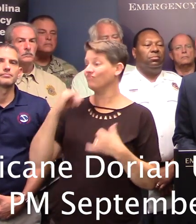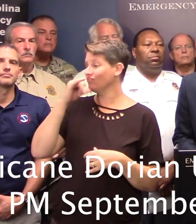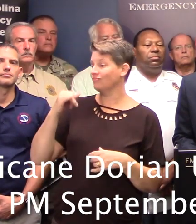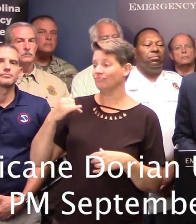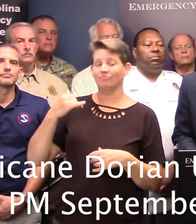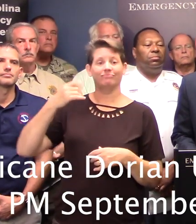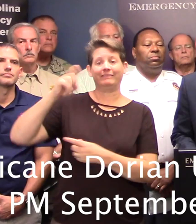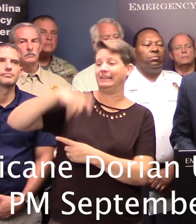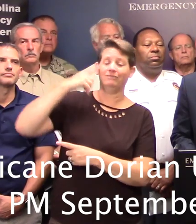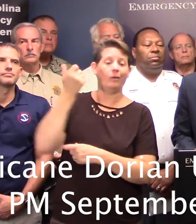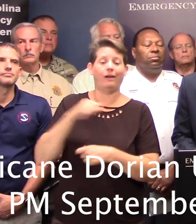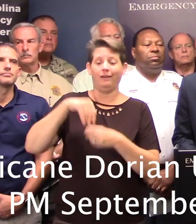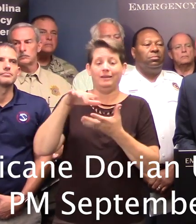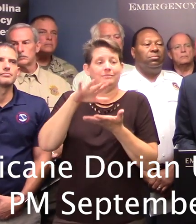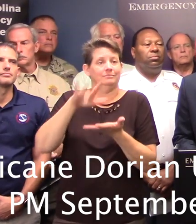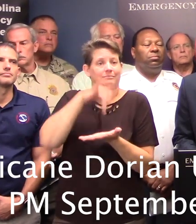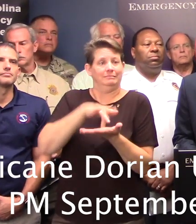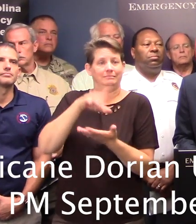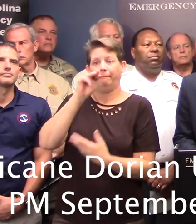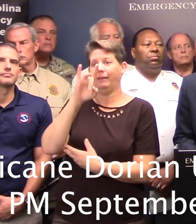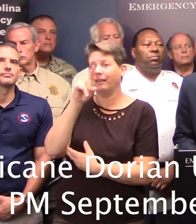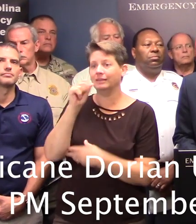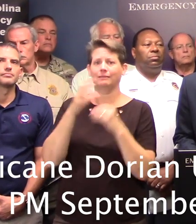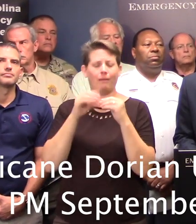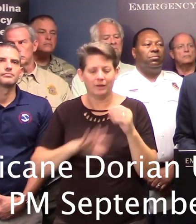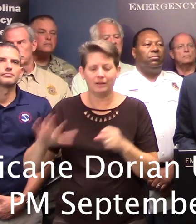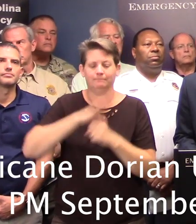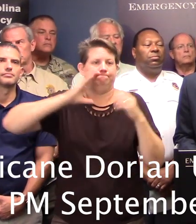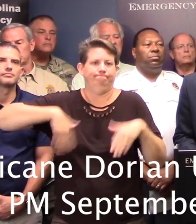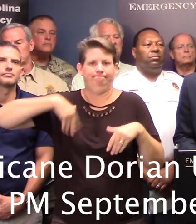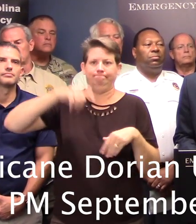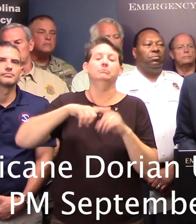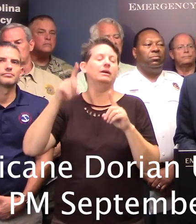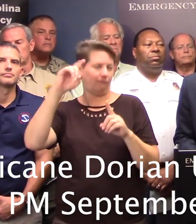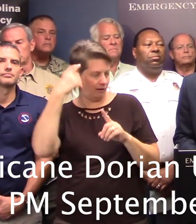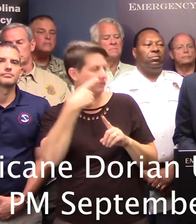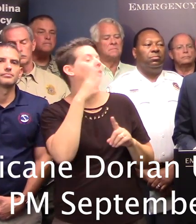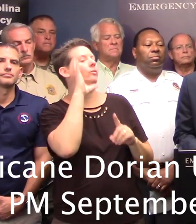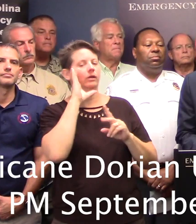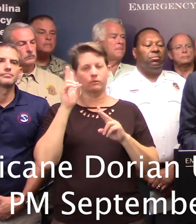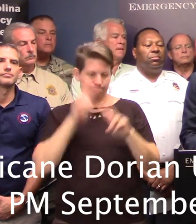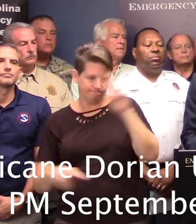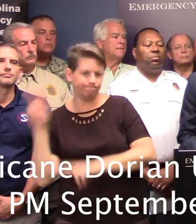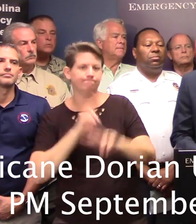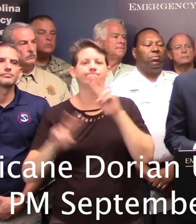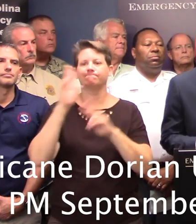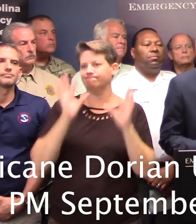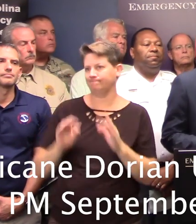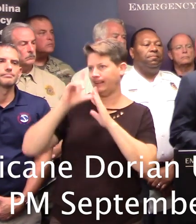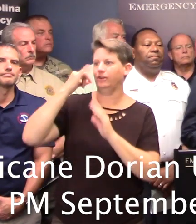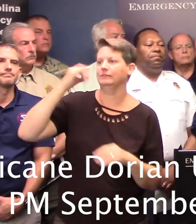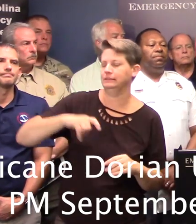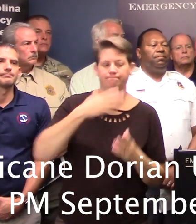shelters in the Midlands area, but as the Governor said, we will reevaluate that as time goes on. Thank